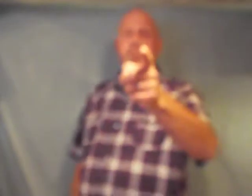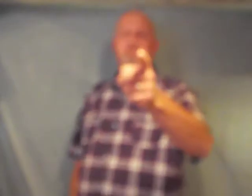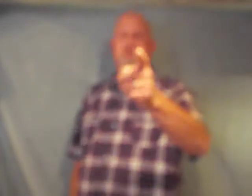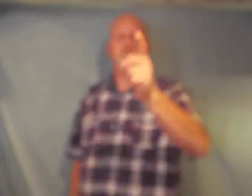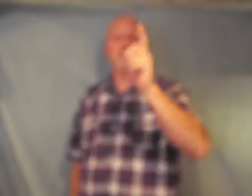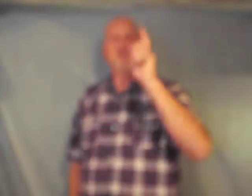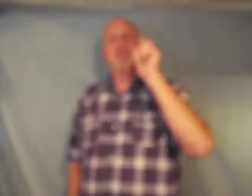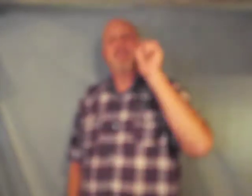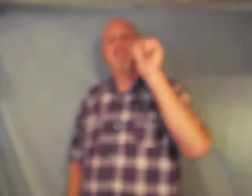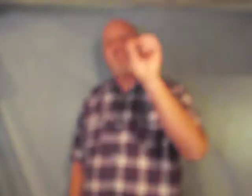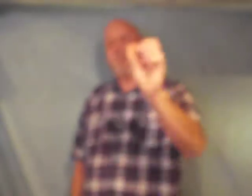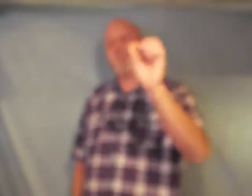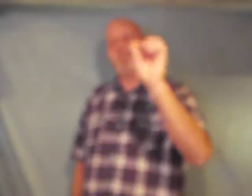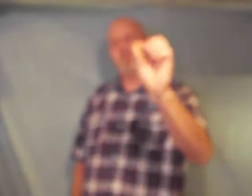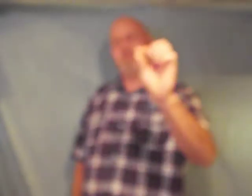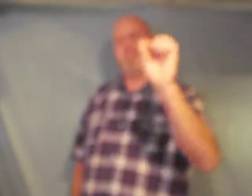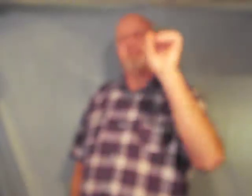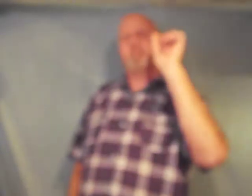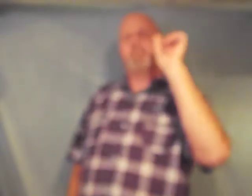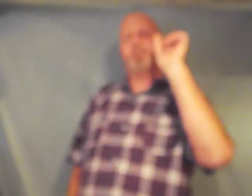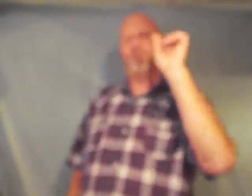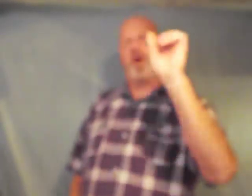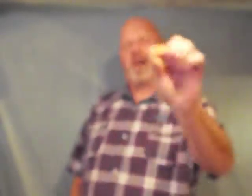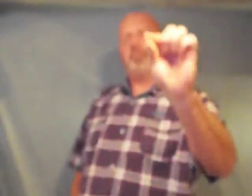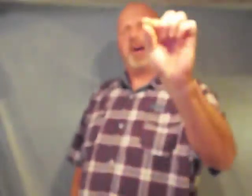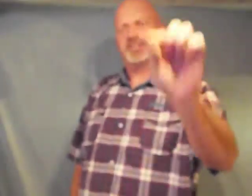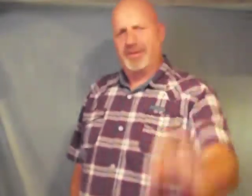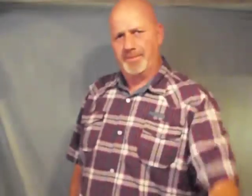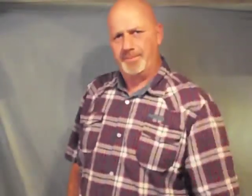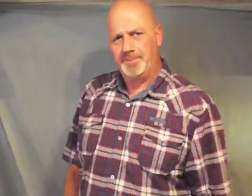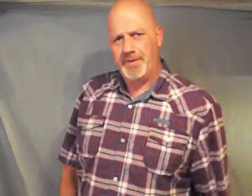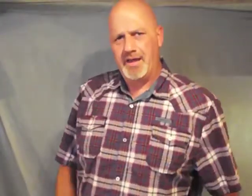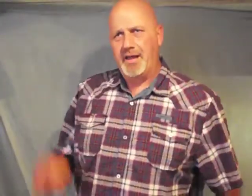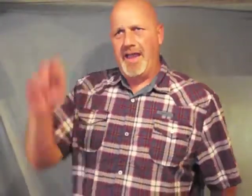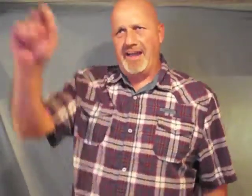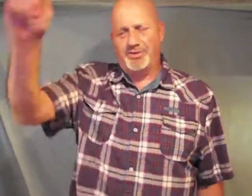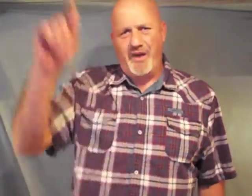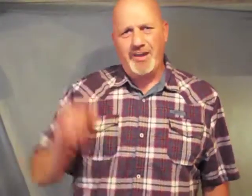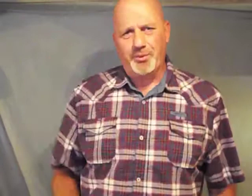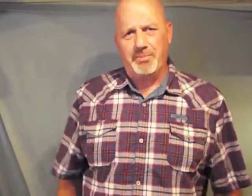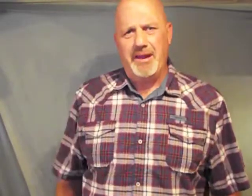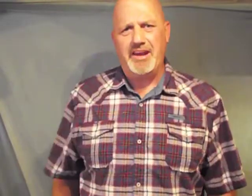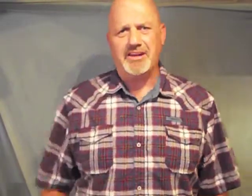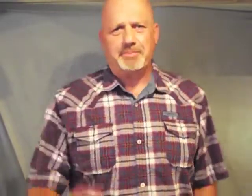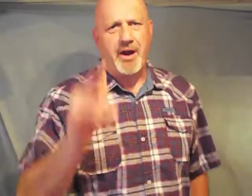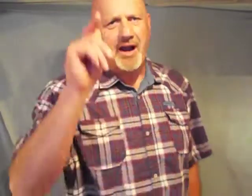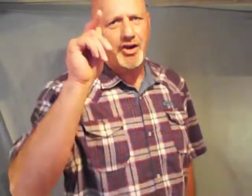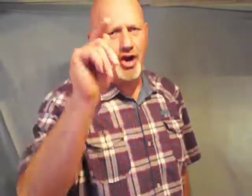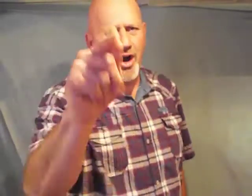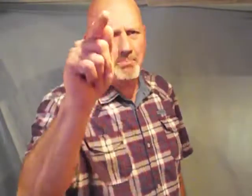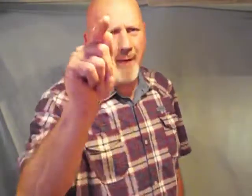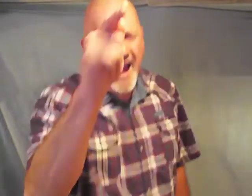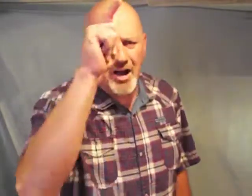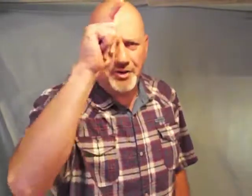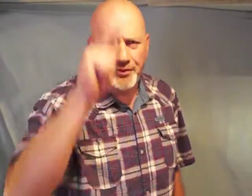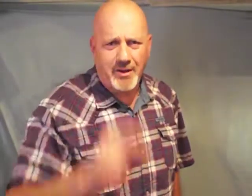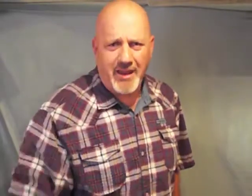people allowing you in there but if one person has faith with me in this prayer you are bound from that